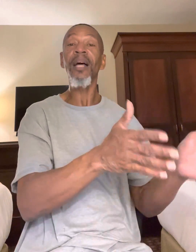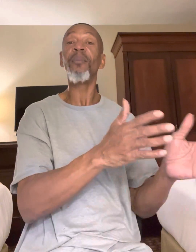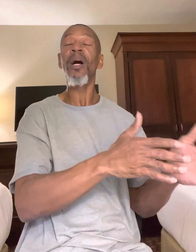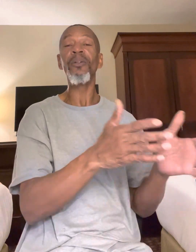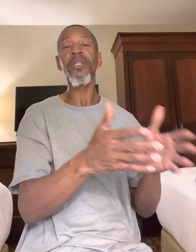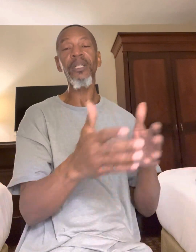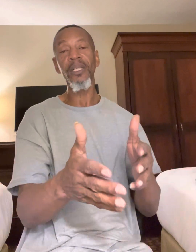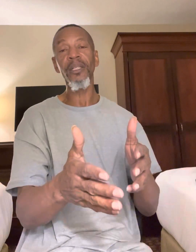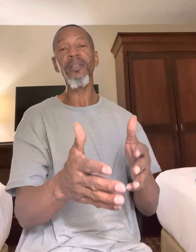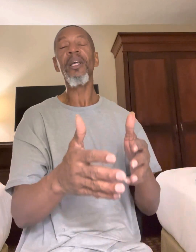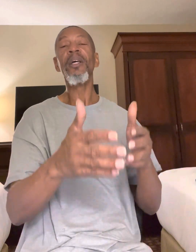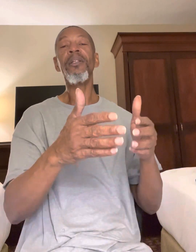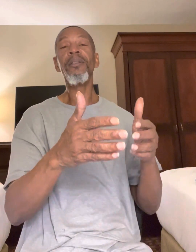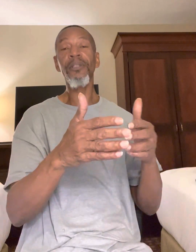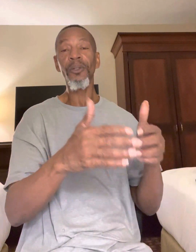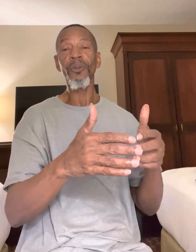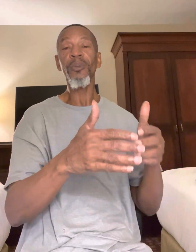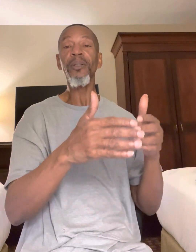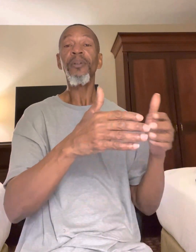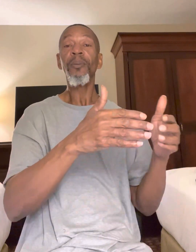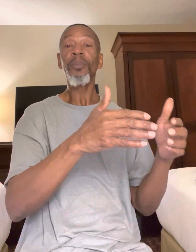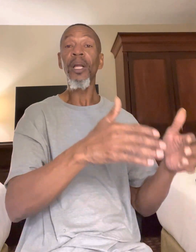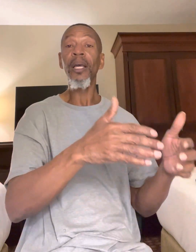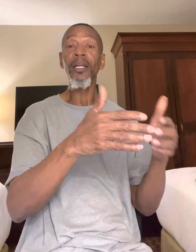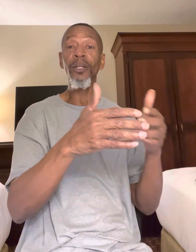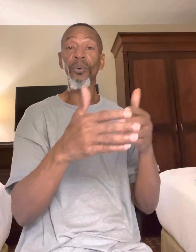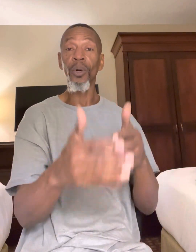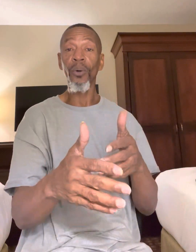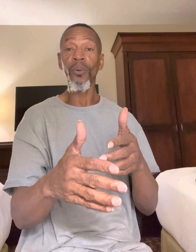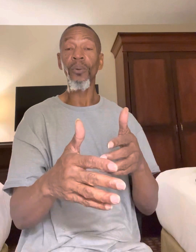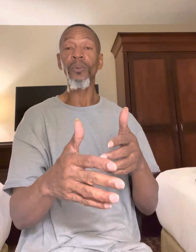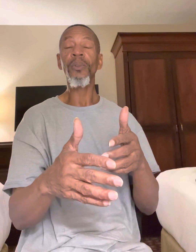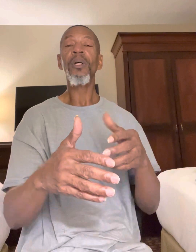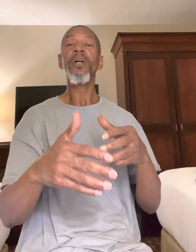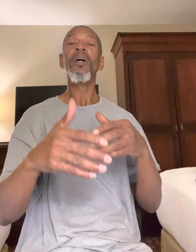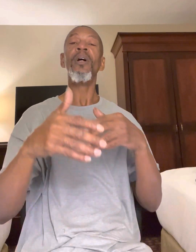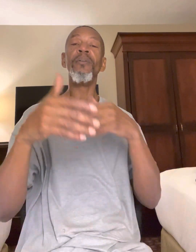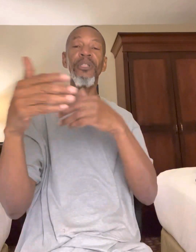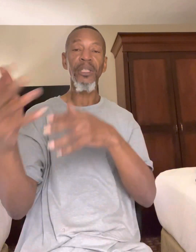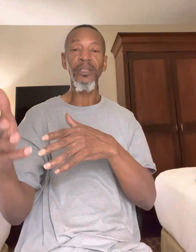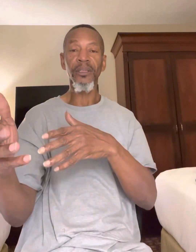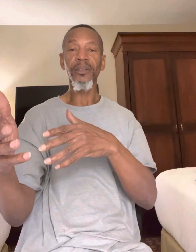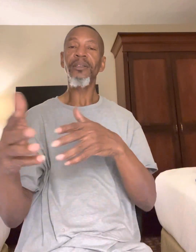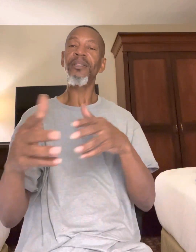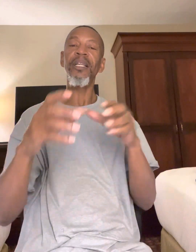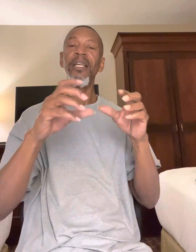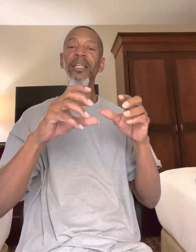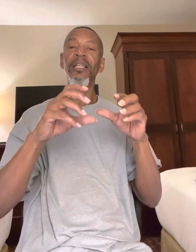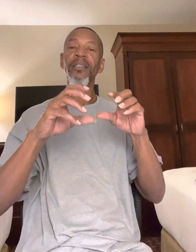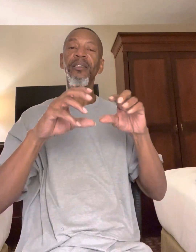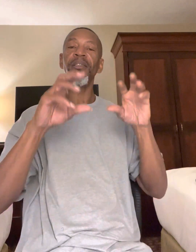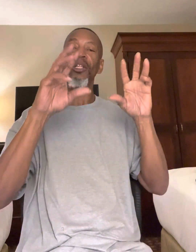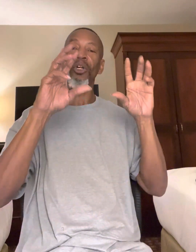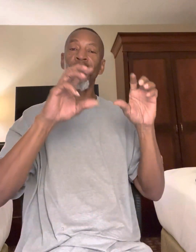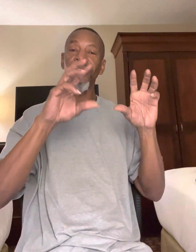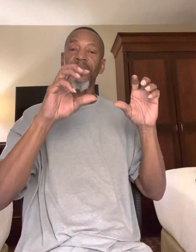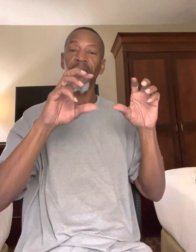Dr. Martin Luther King, excuse me, played the role of Jesus. See, he is the Christian